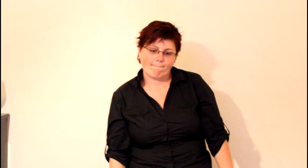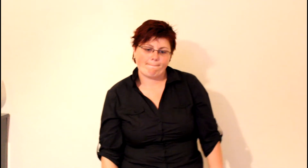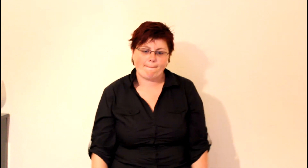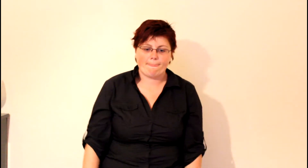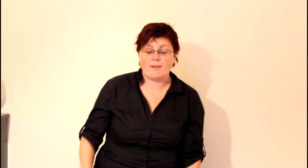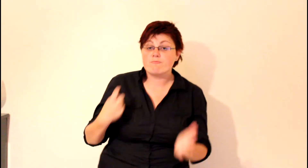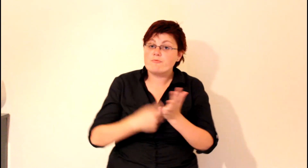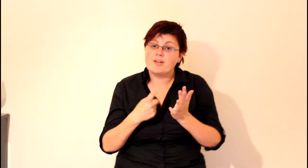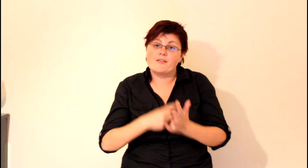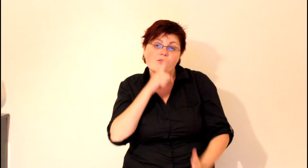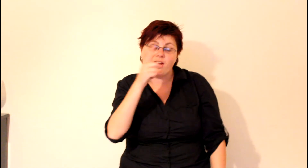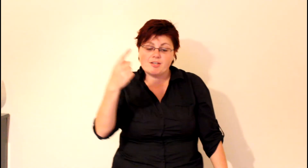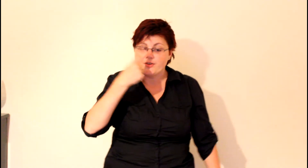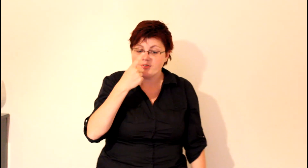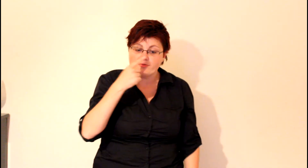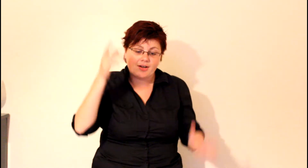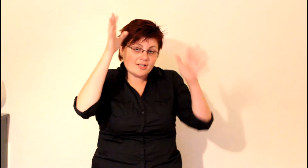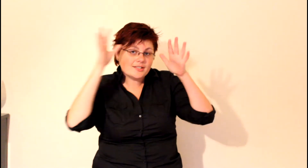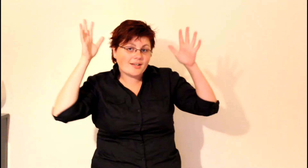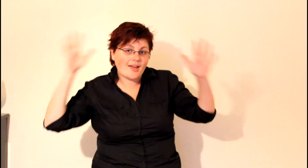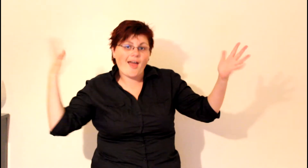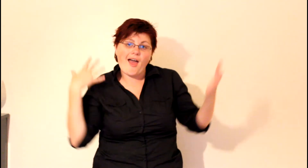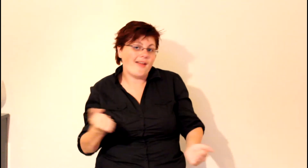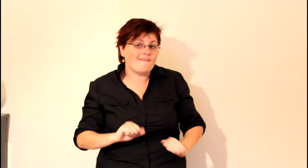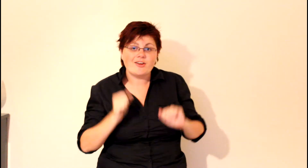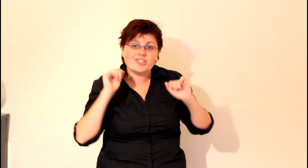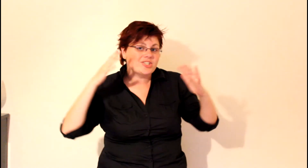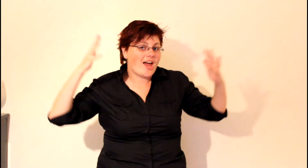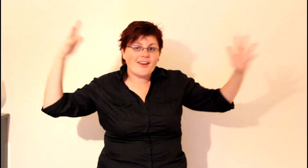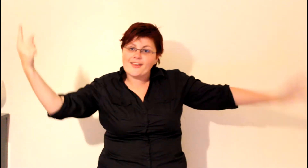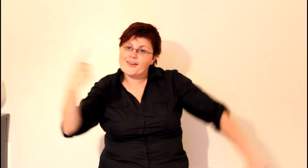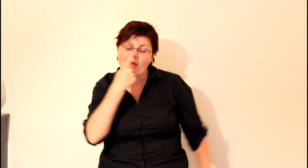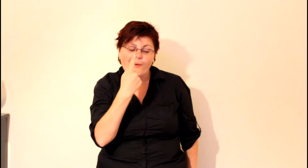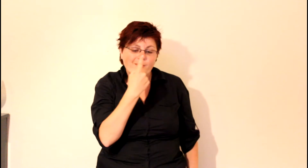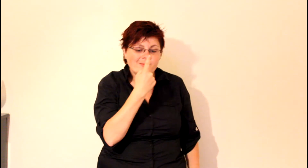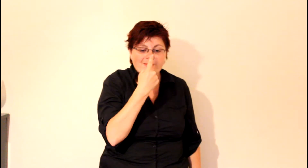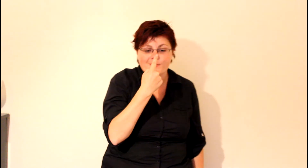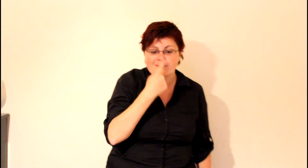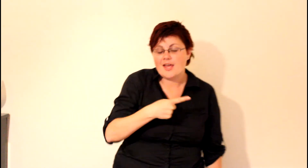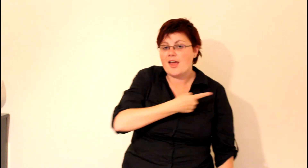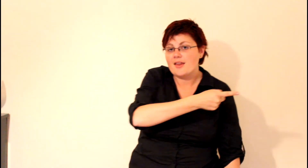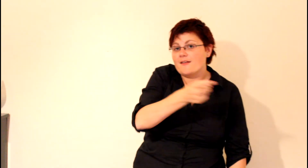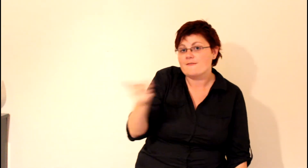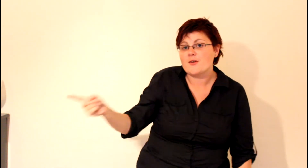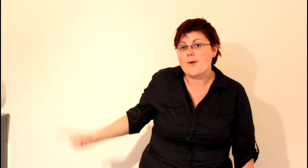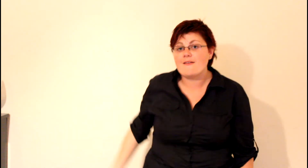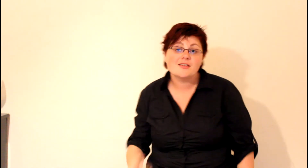Rudolph the Red-Nosed Reindeer had a very shiny nose, and if you ever